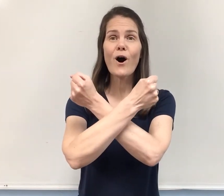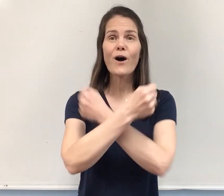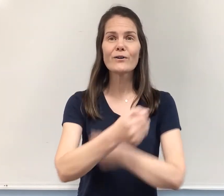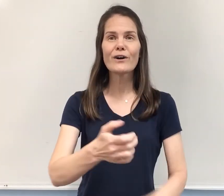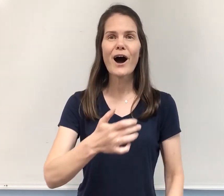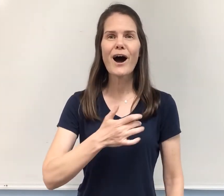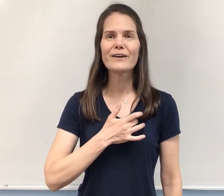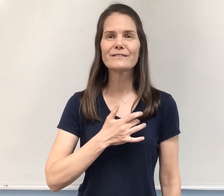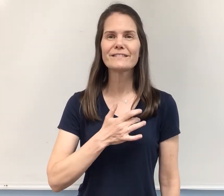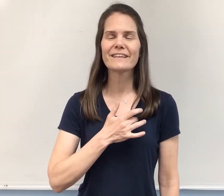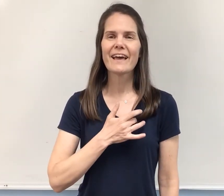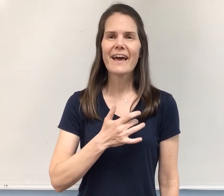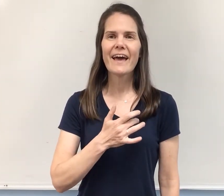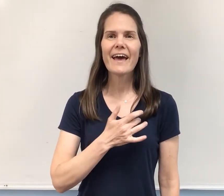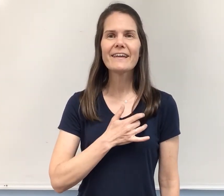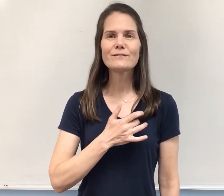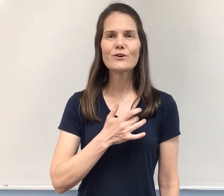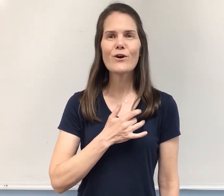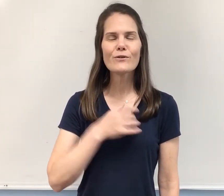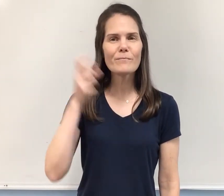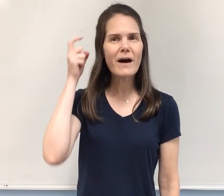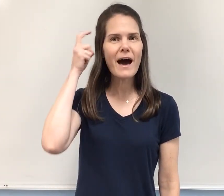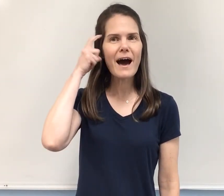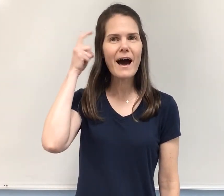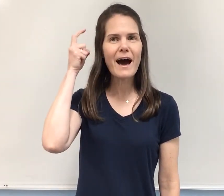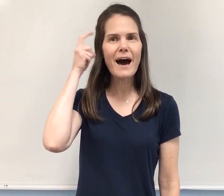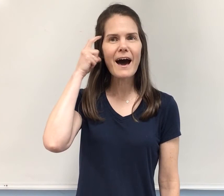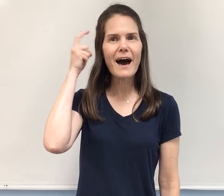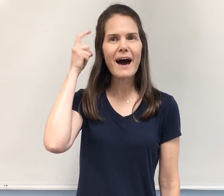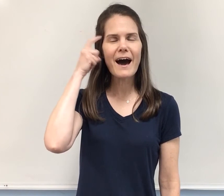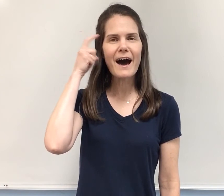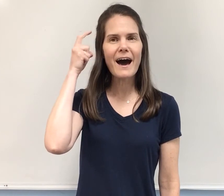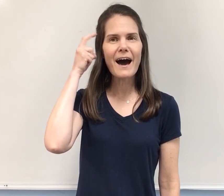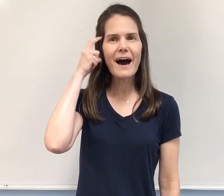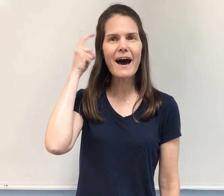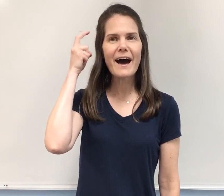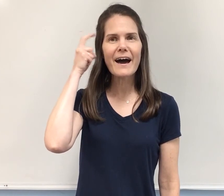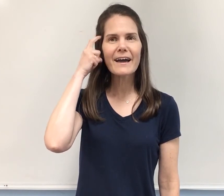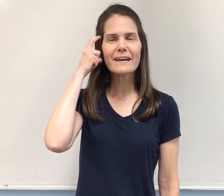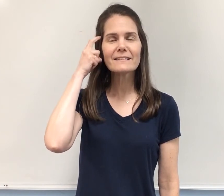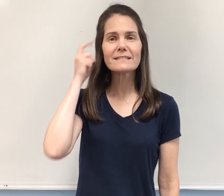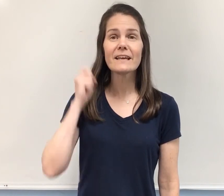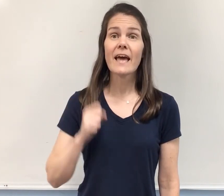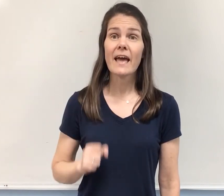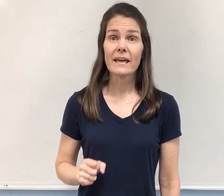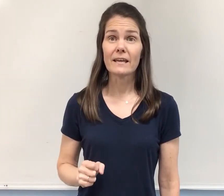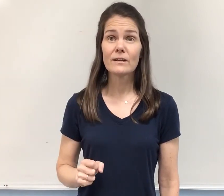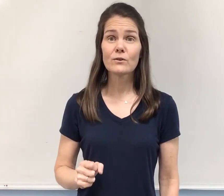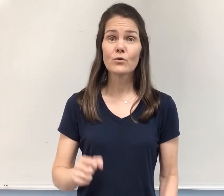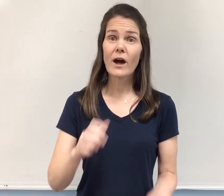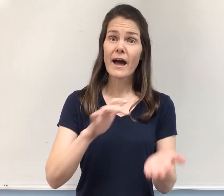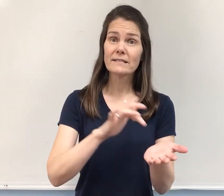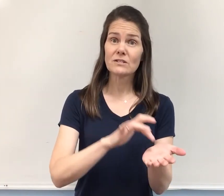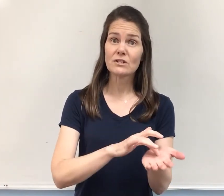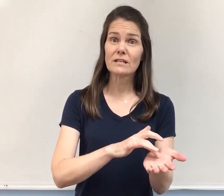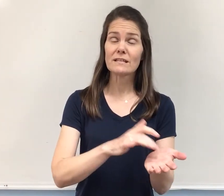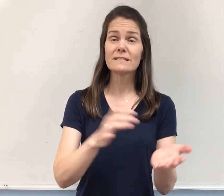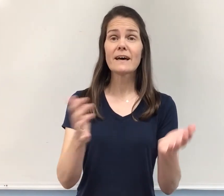hearts and your minds in Christ Jesus.